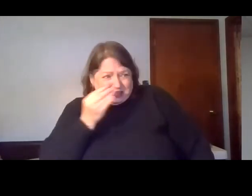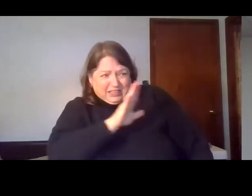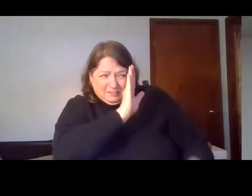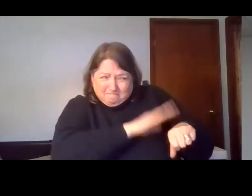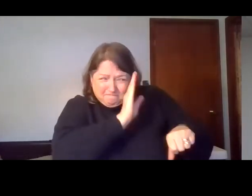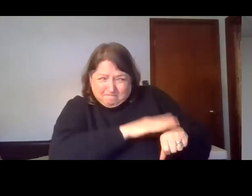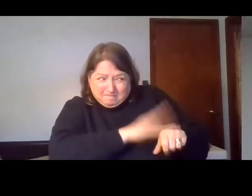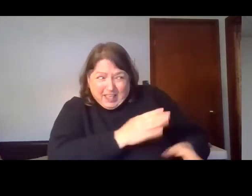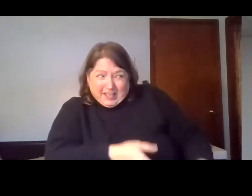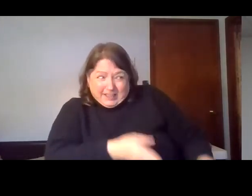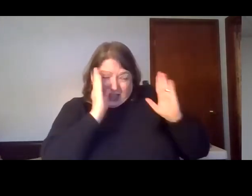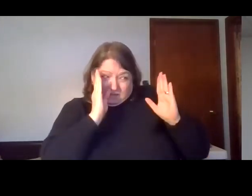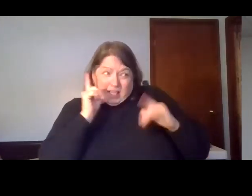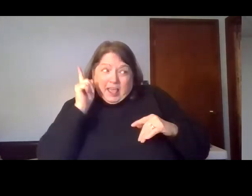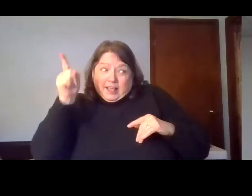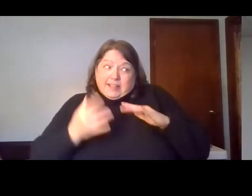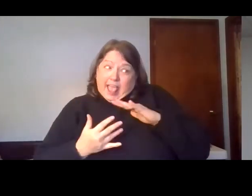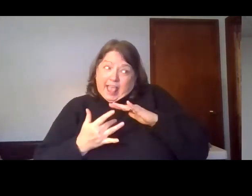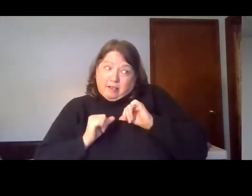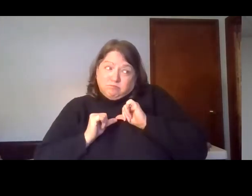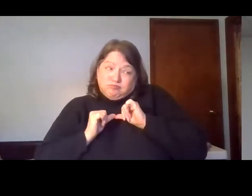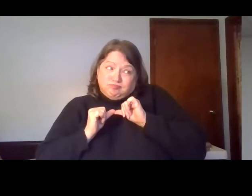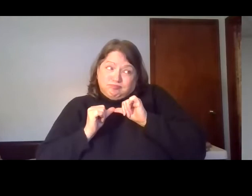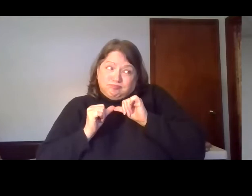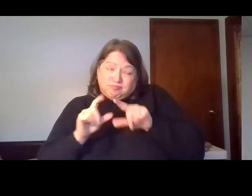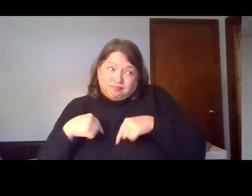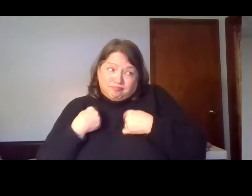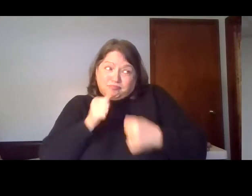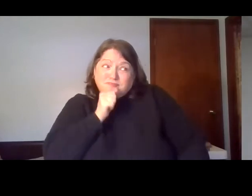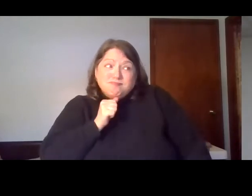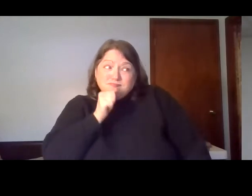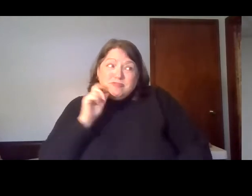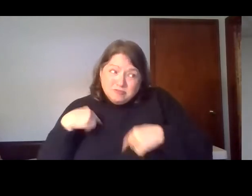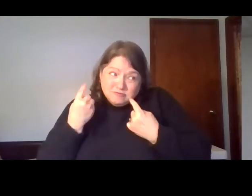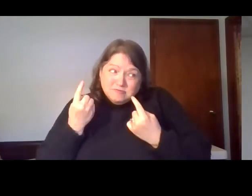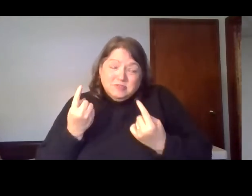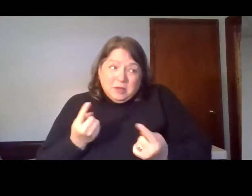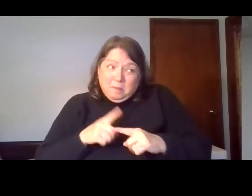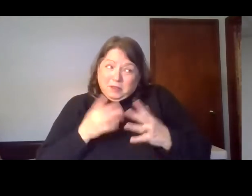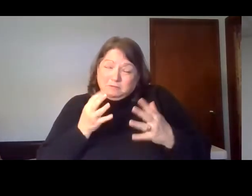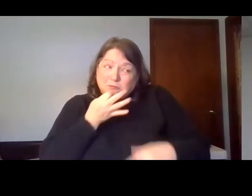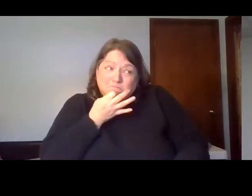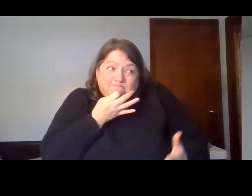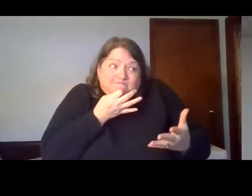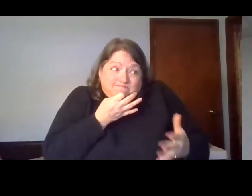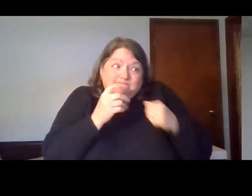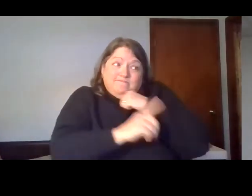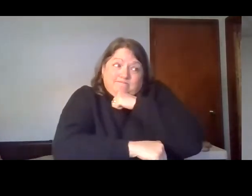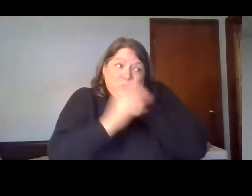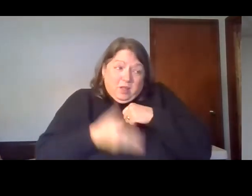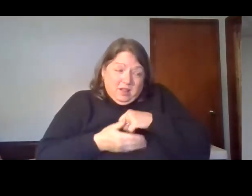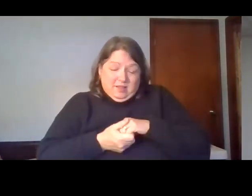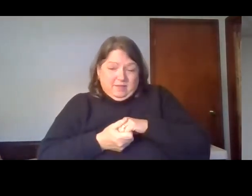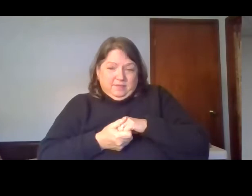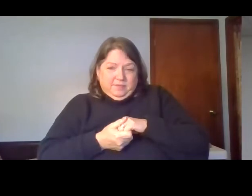anger of God that they had stimulated by their own wickedness. And then chapter 1 ends with verse